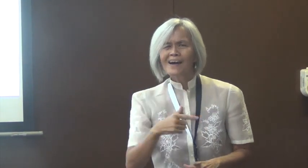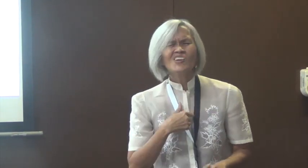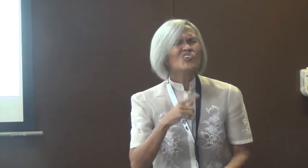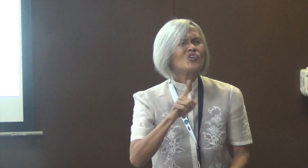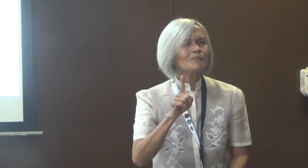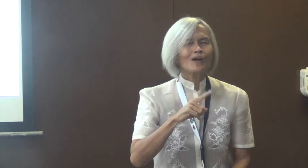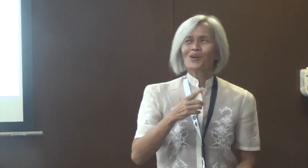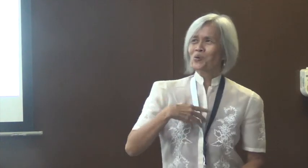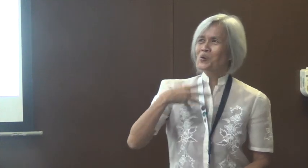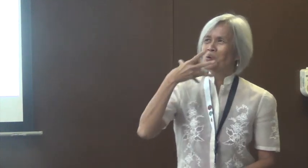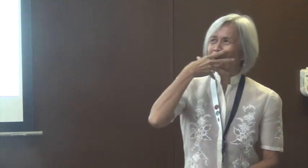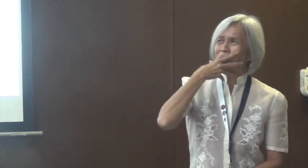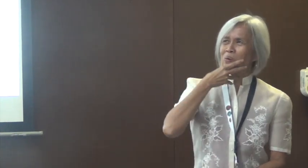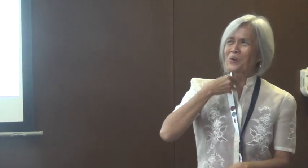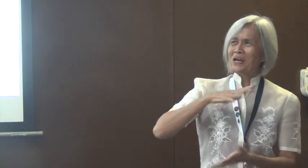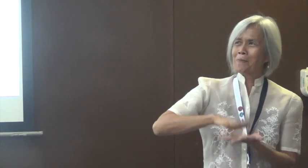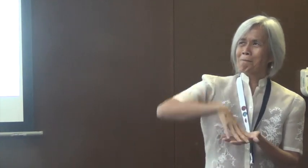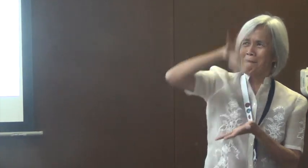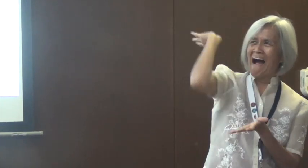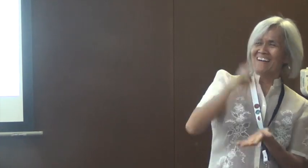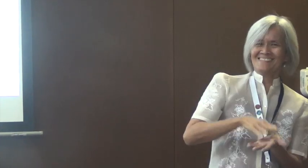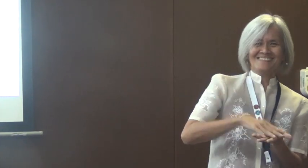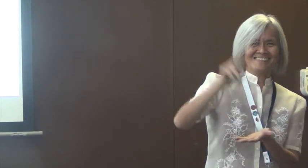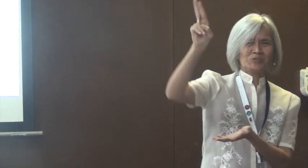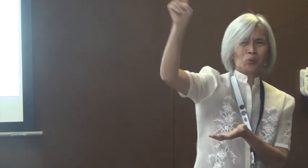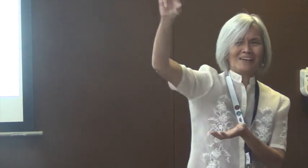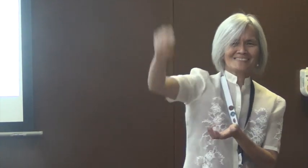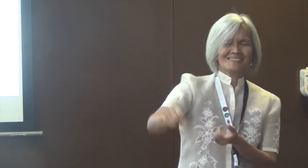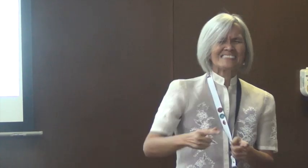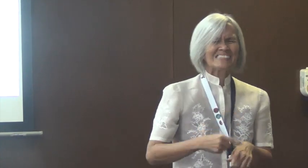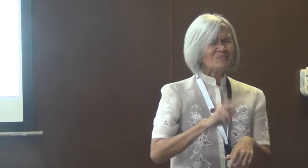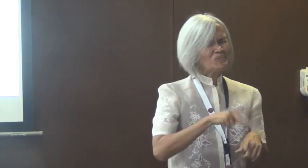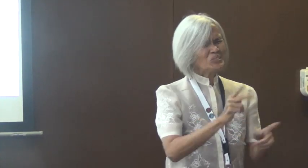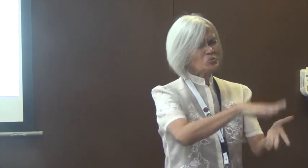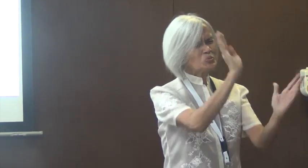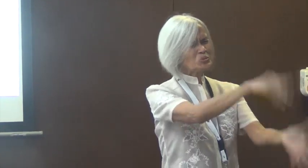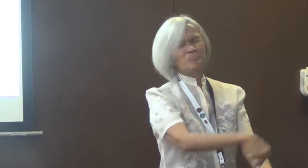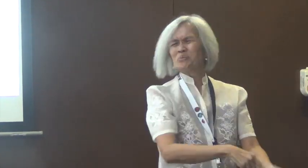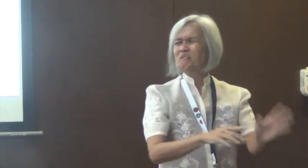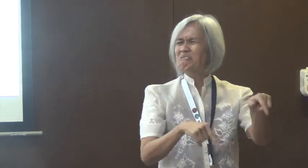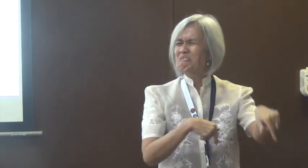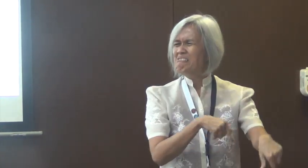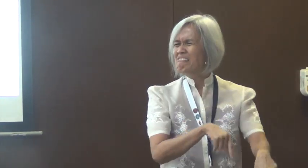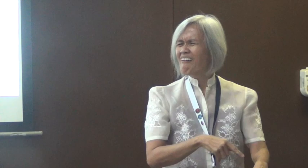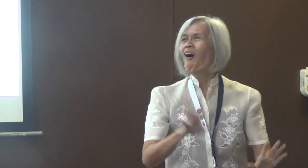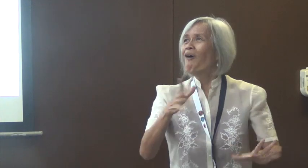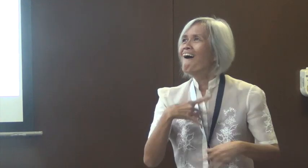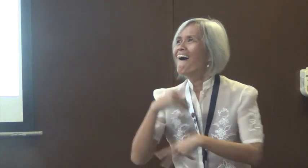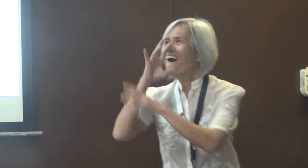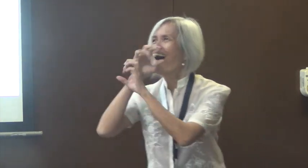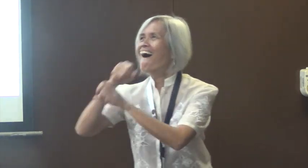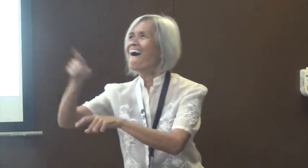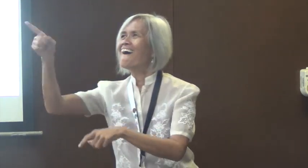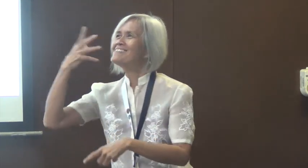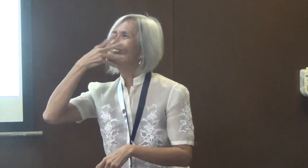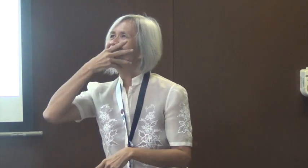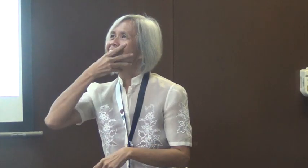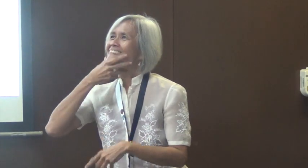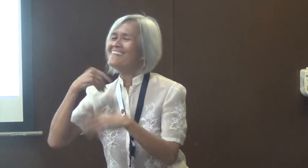us here in the Philippines. Language attitudes, for example, colonial mentality, and we would